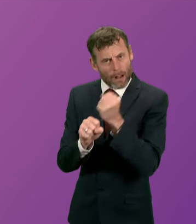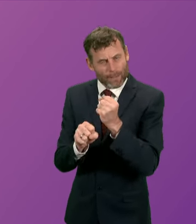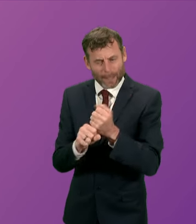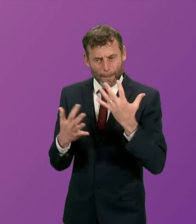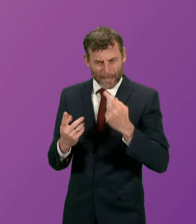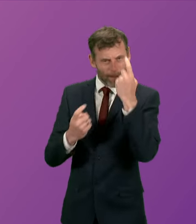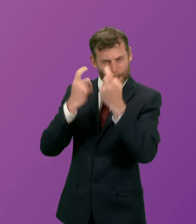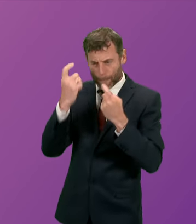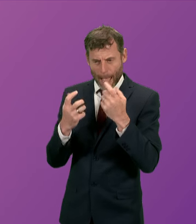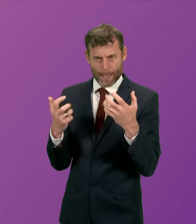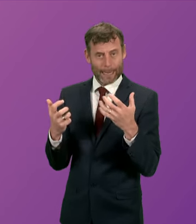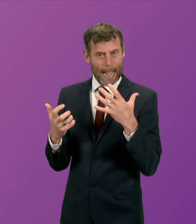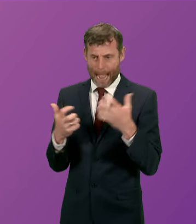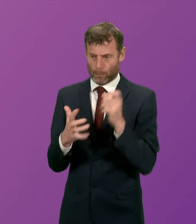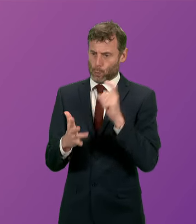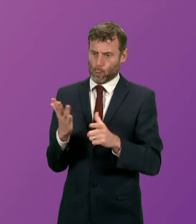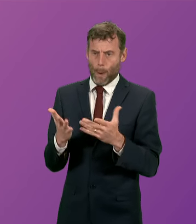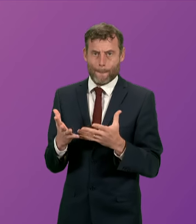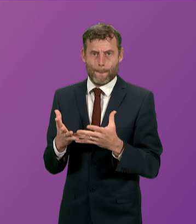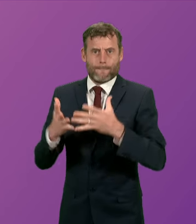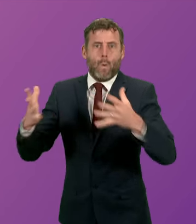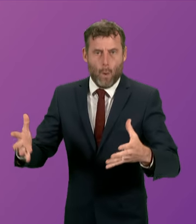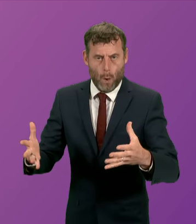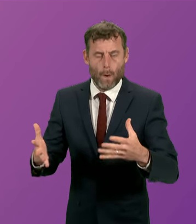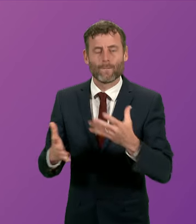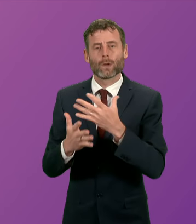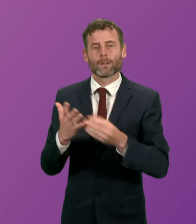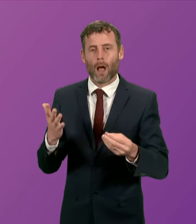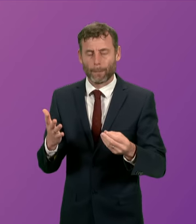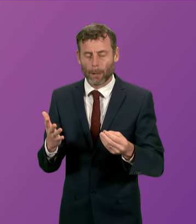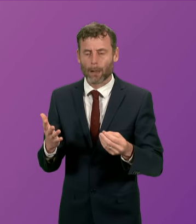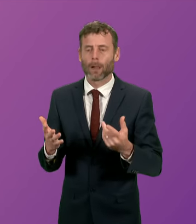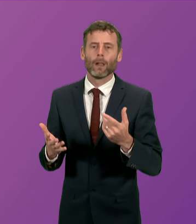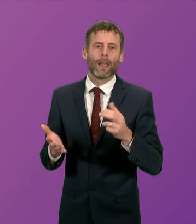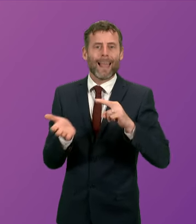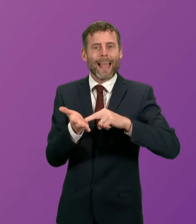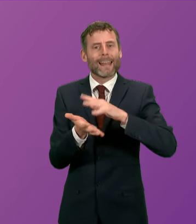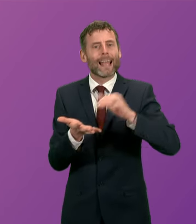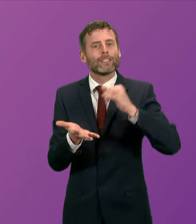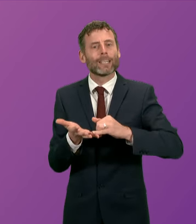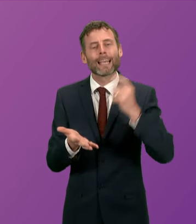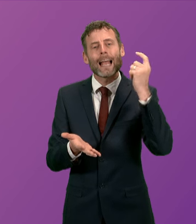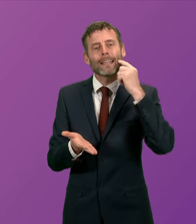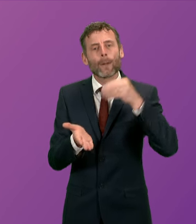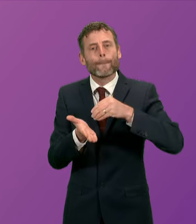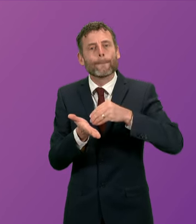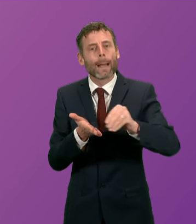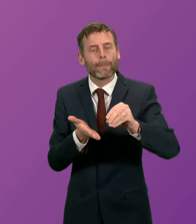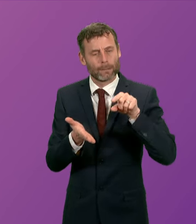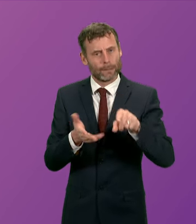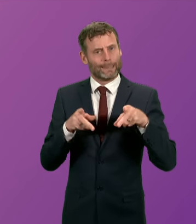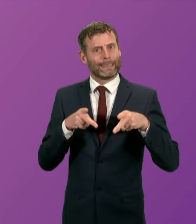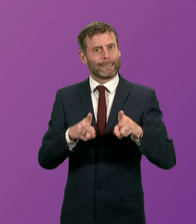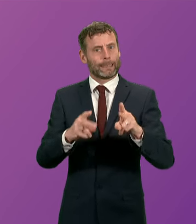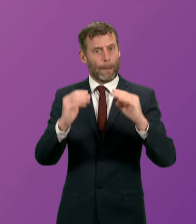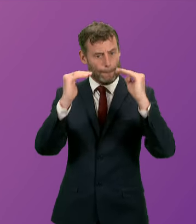through the introduction of a root and branch reform of the NHS dental payment system in November of last year.